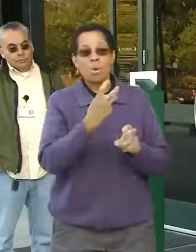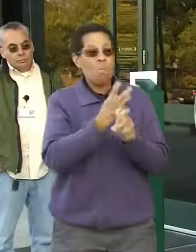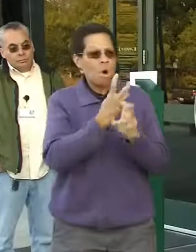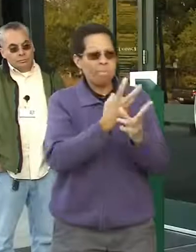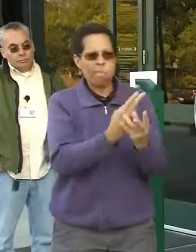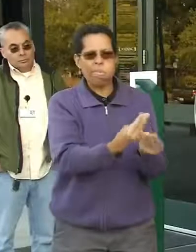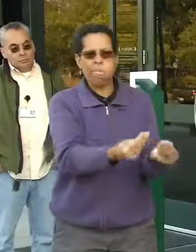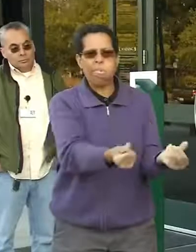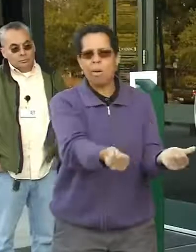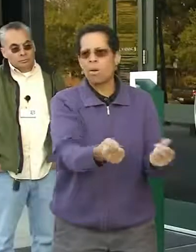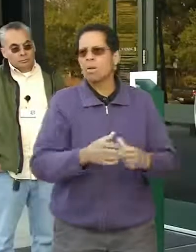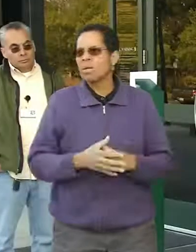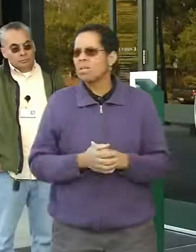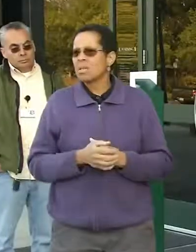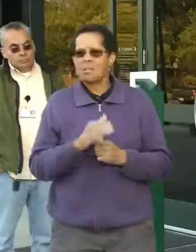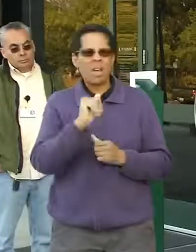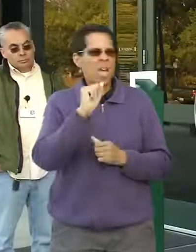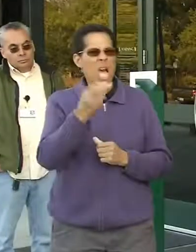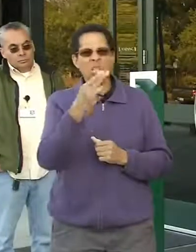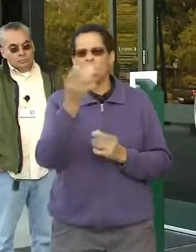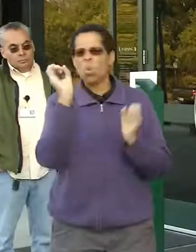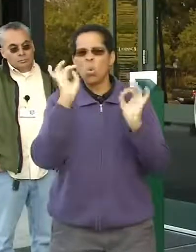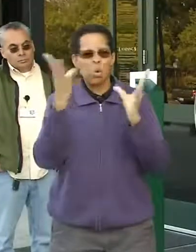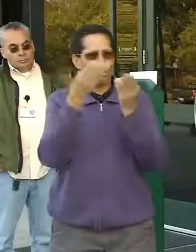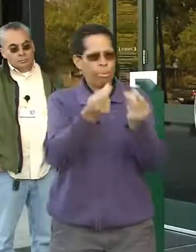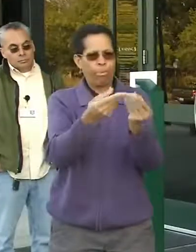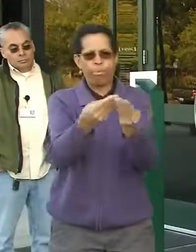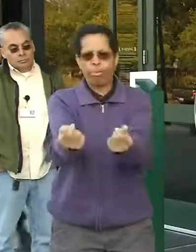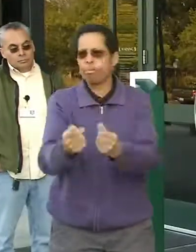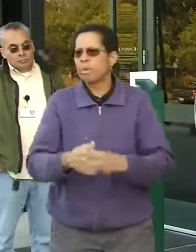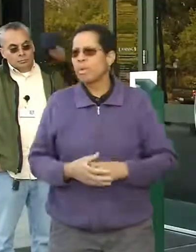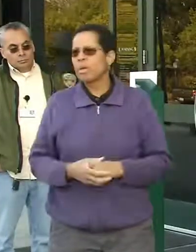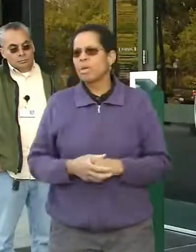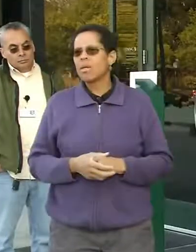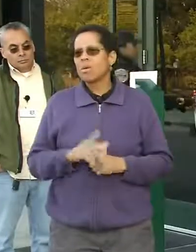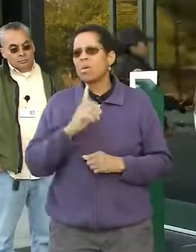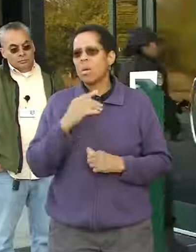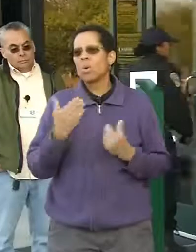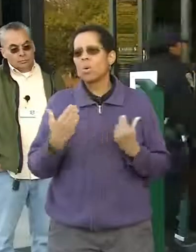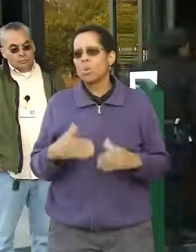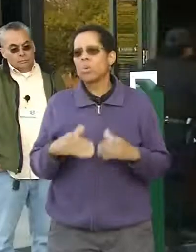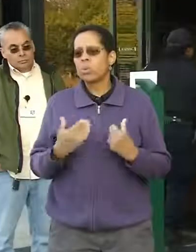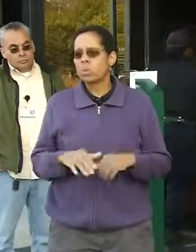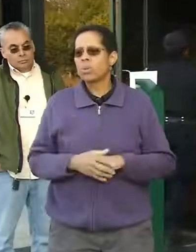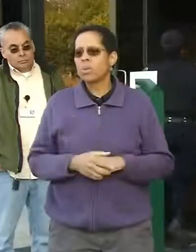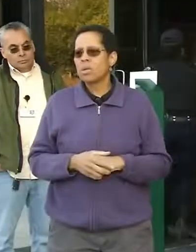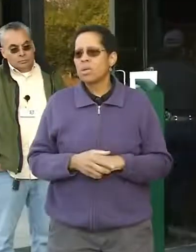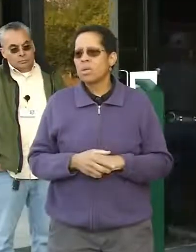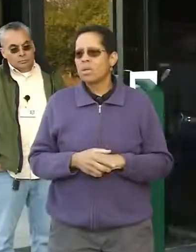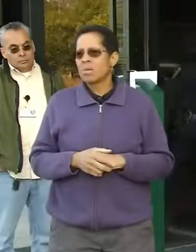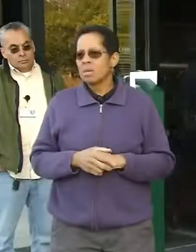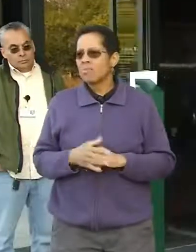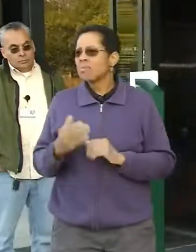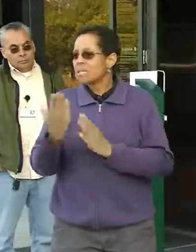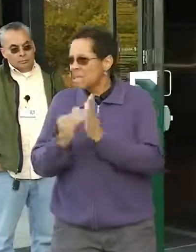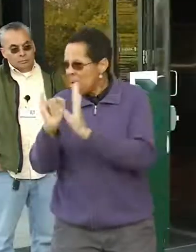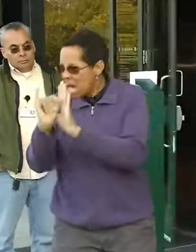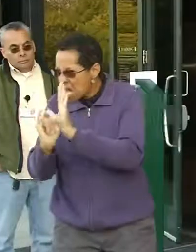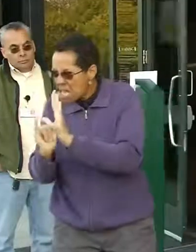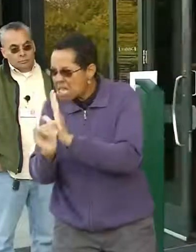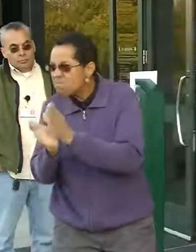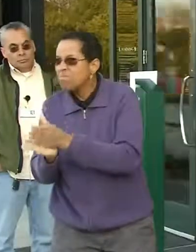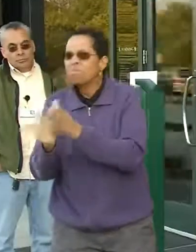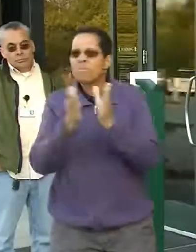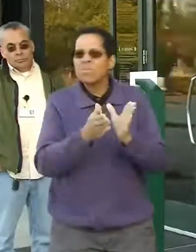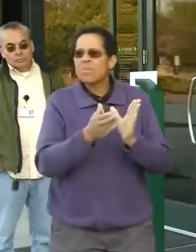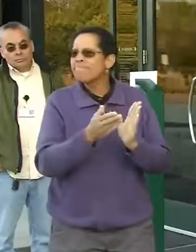through medical devices. So there have been IDs in this case in a pile of ash and bones where there was a piece of metal left from somebody's surgery,